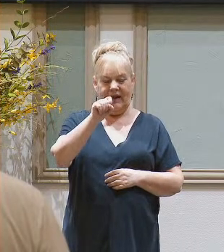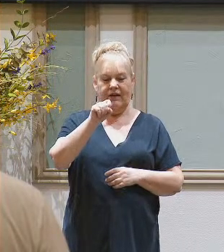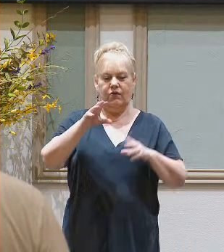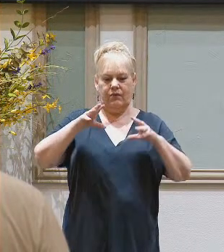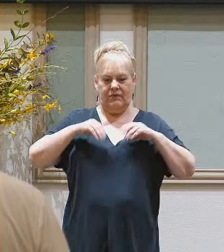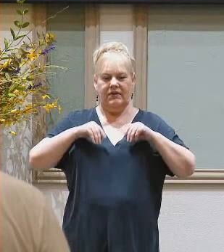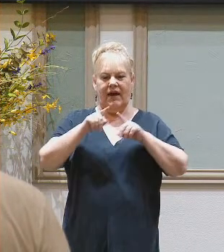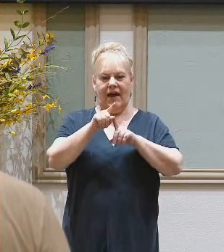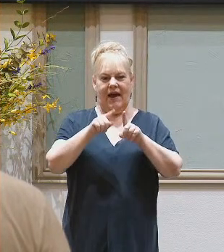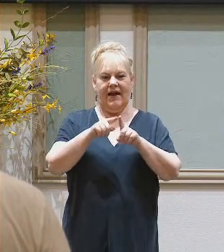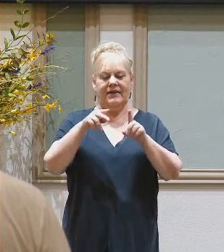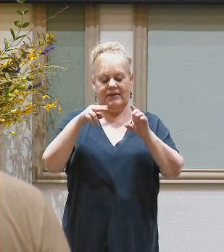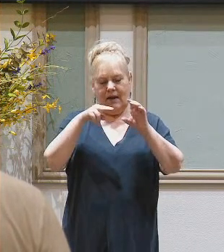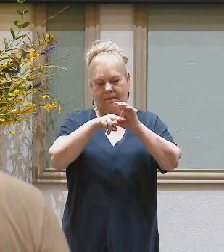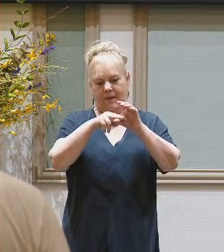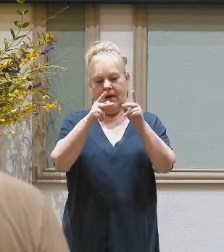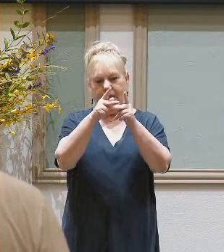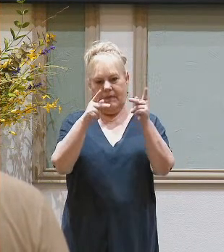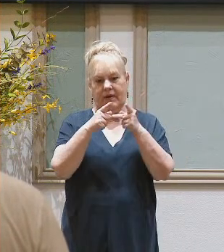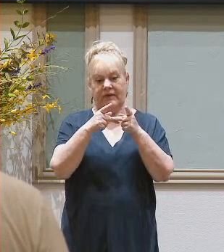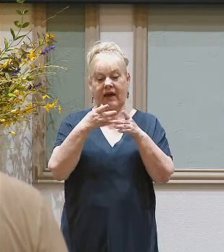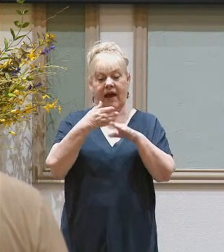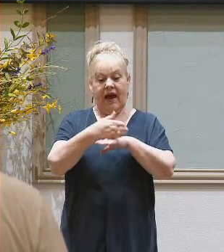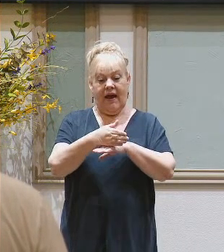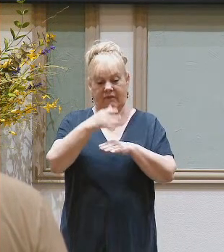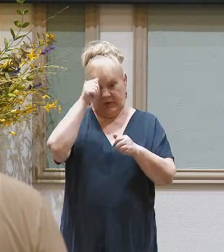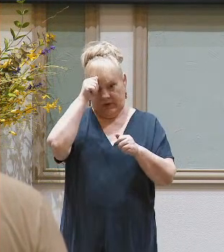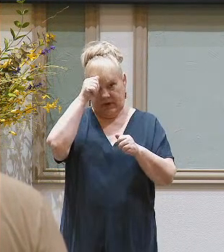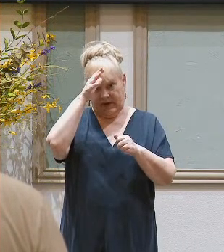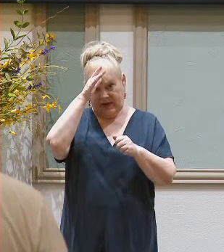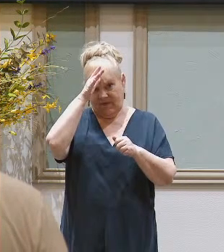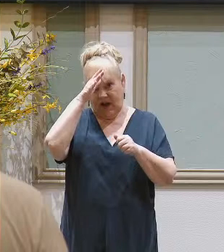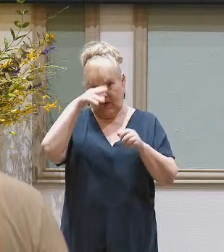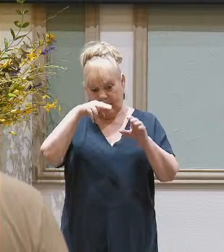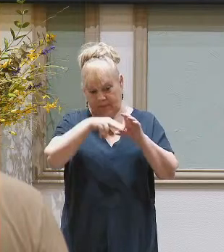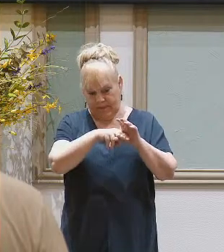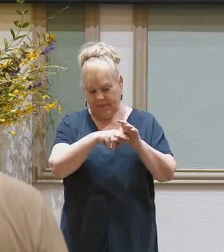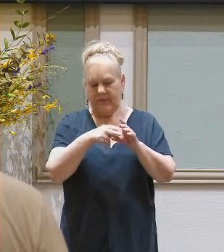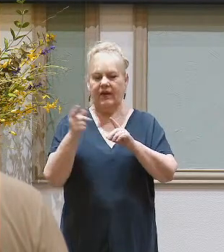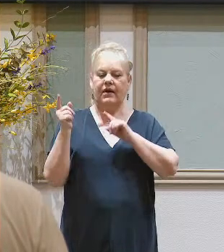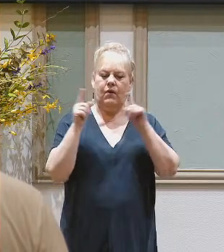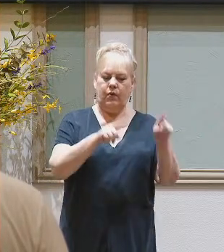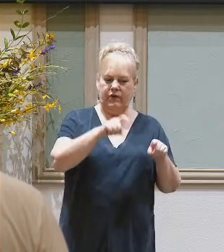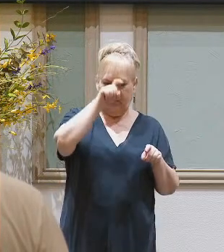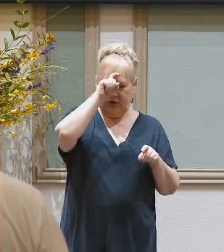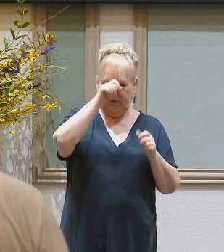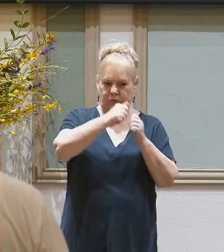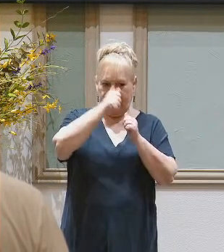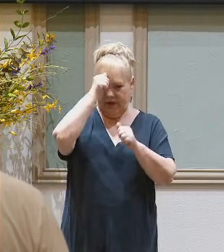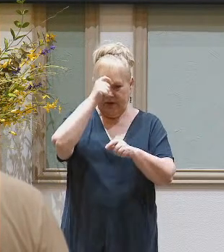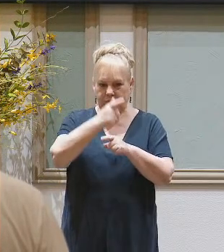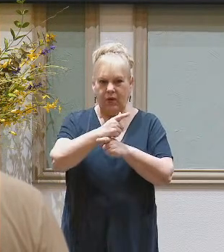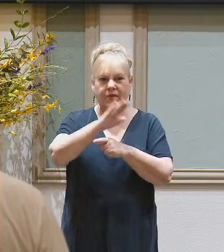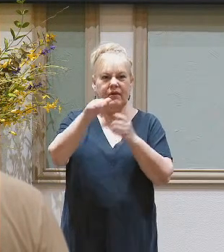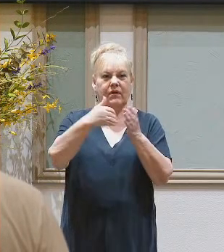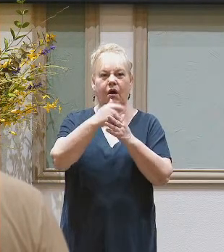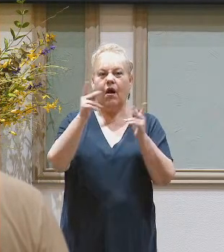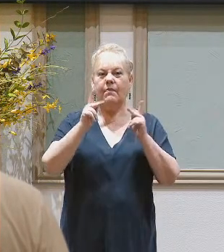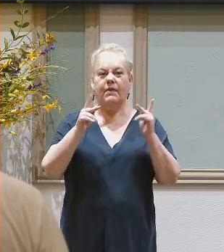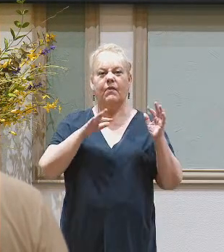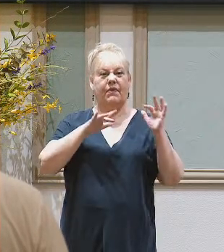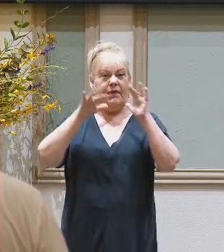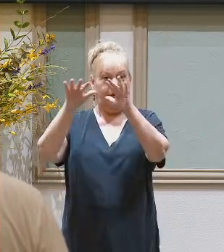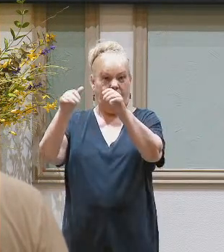burying place. After he had buried his father, Joseph returned to Egypt with his brothers and all who had gone up with him to bury